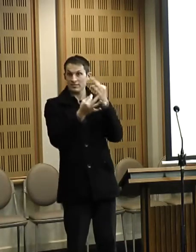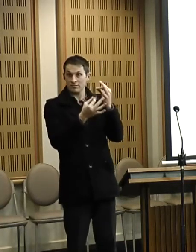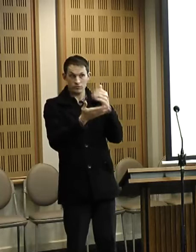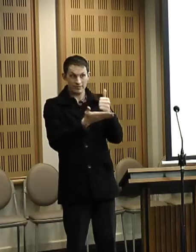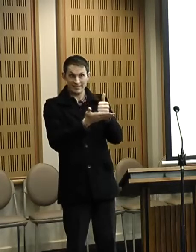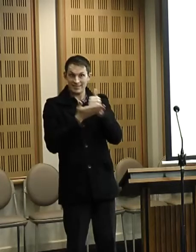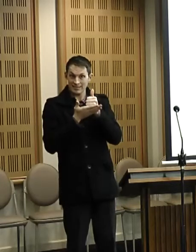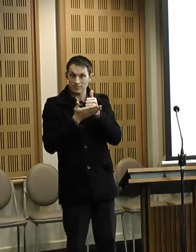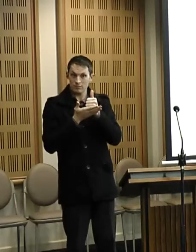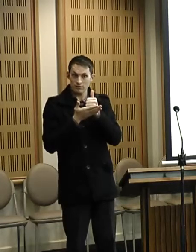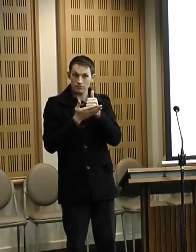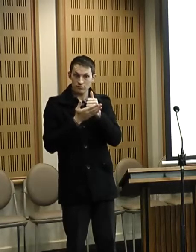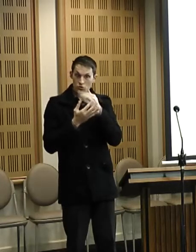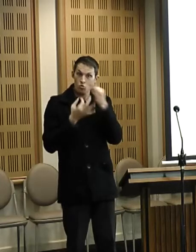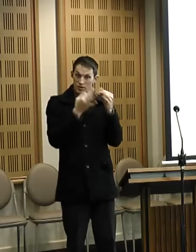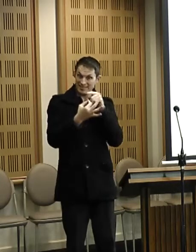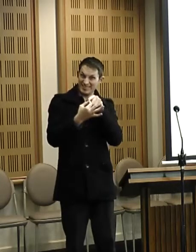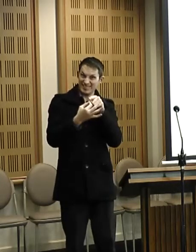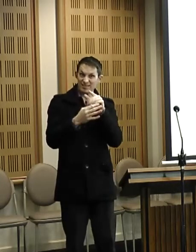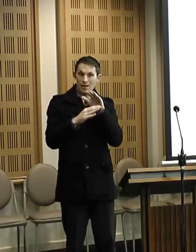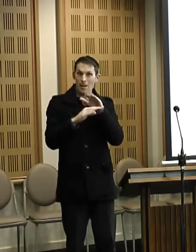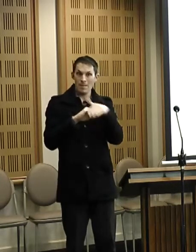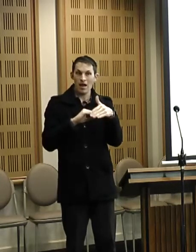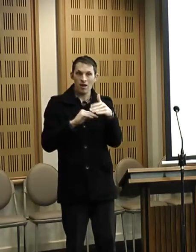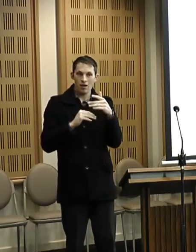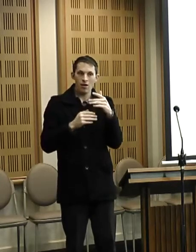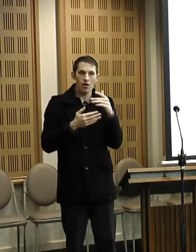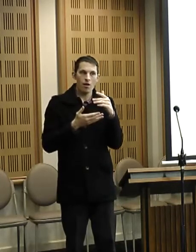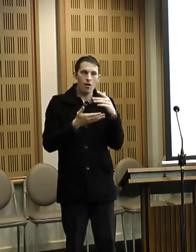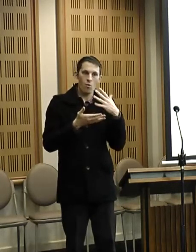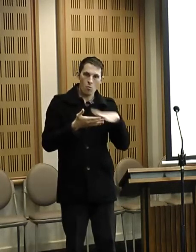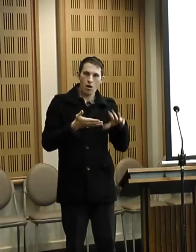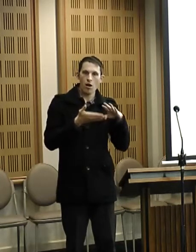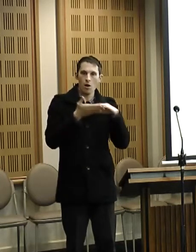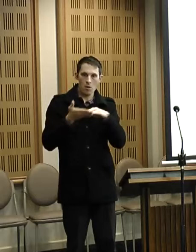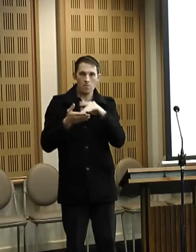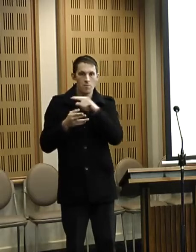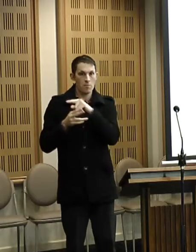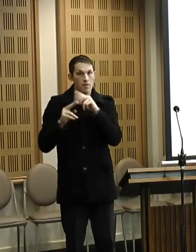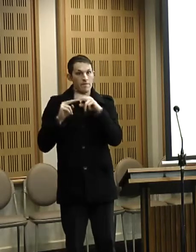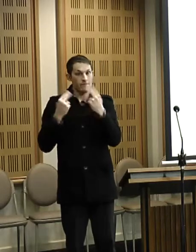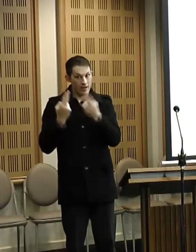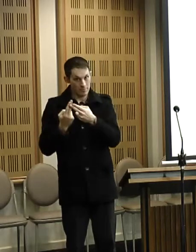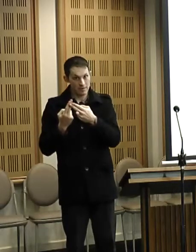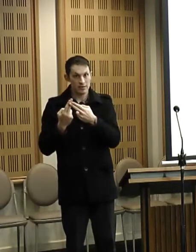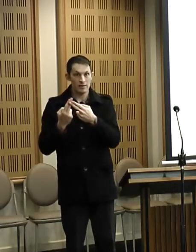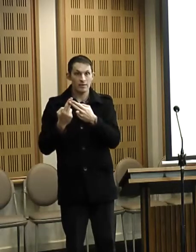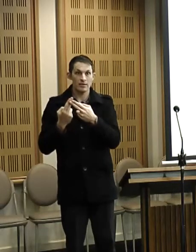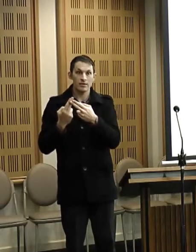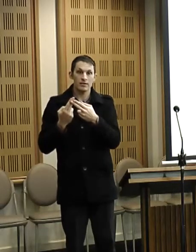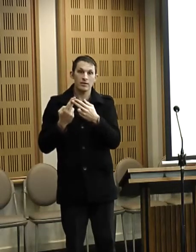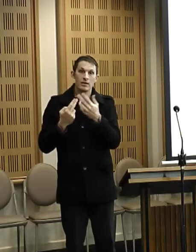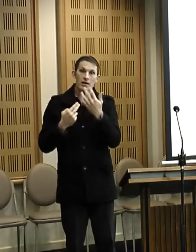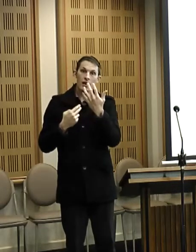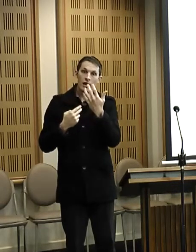about um, helping families have their children um, accepted into